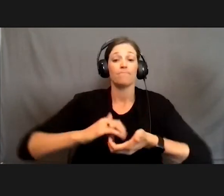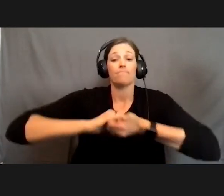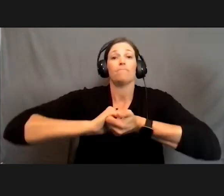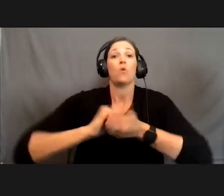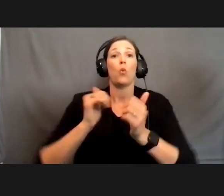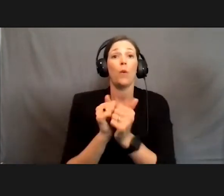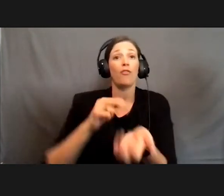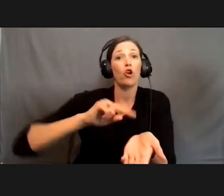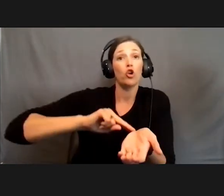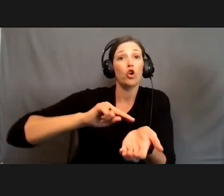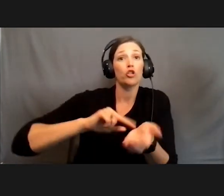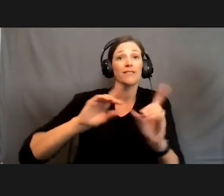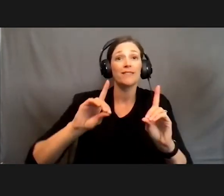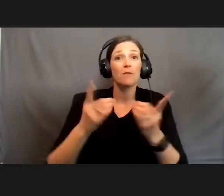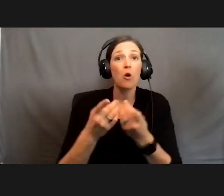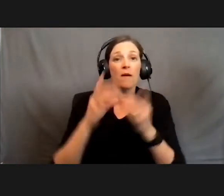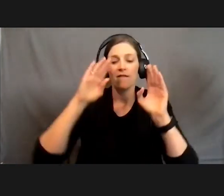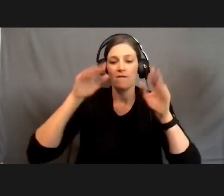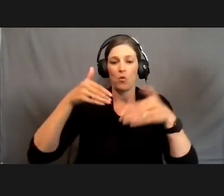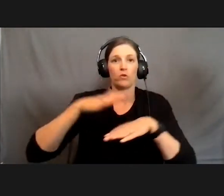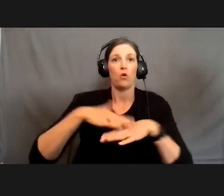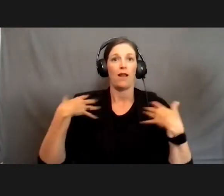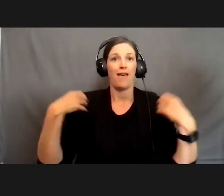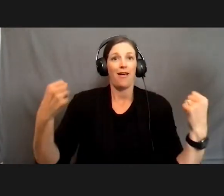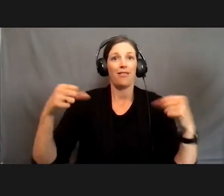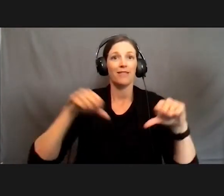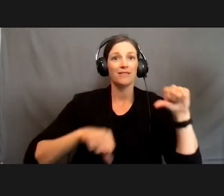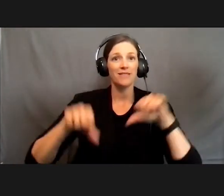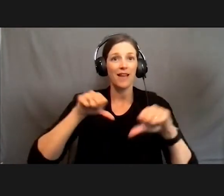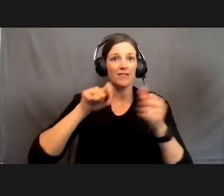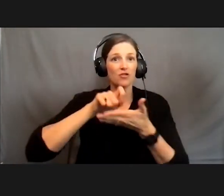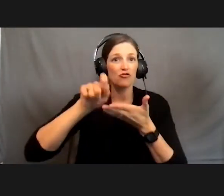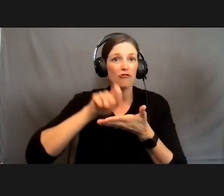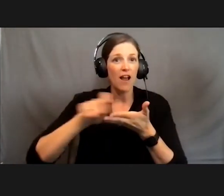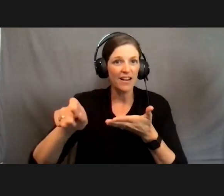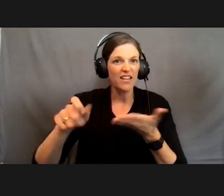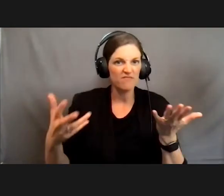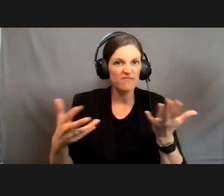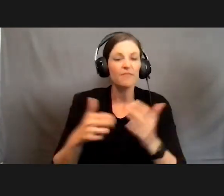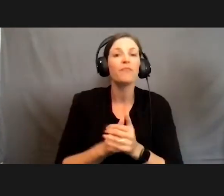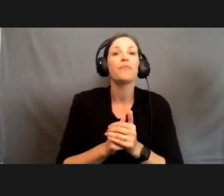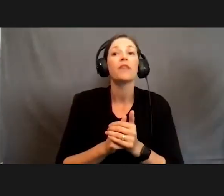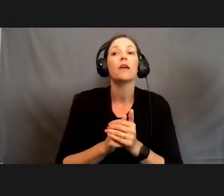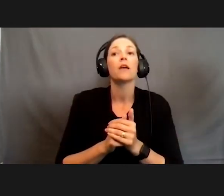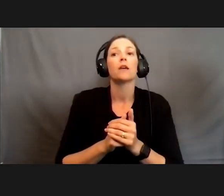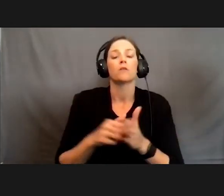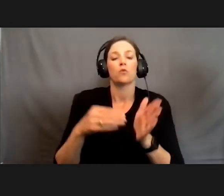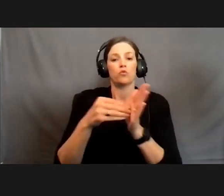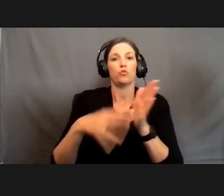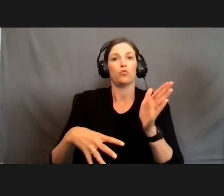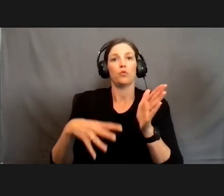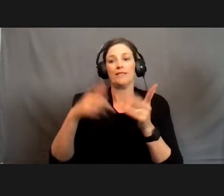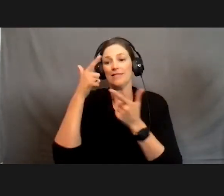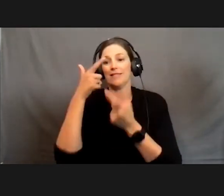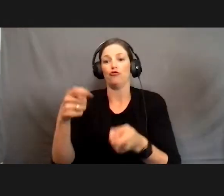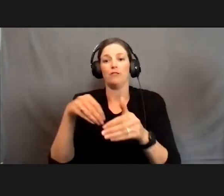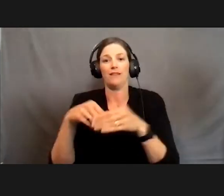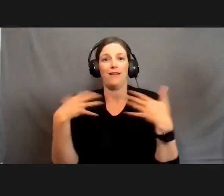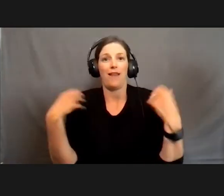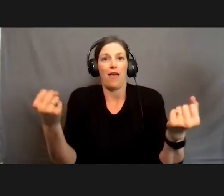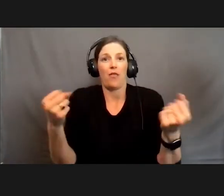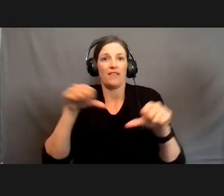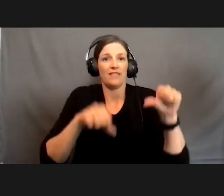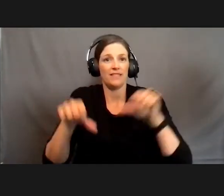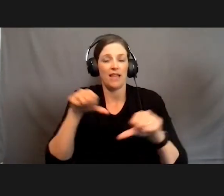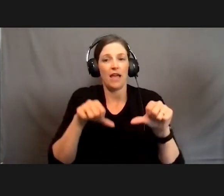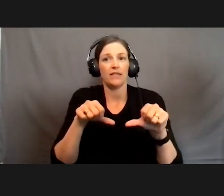that focused on health sciences writing, right? And so students who are interested in the health sciences go into